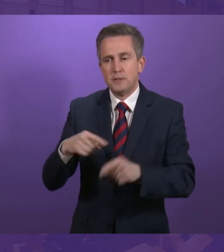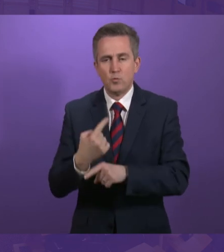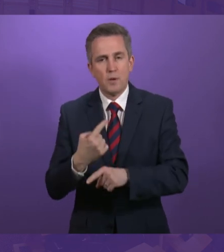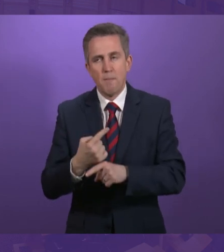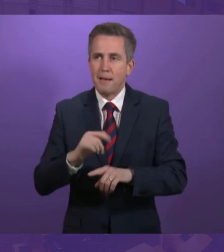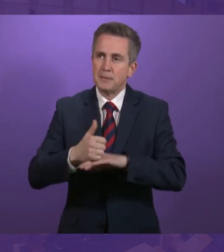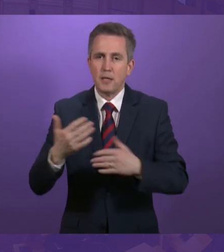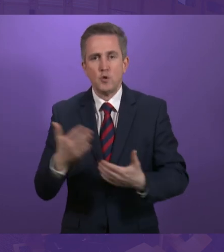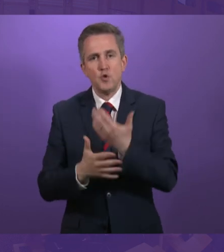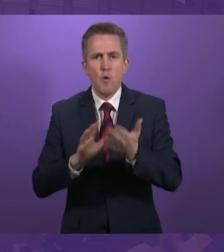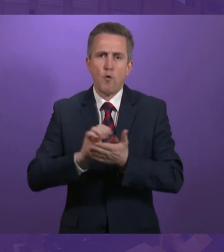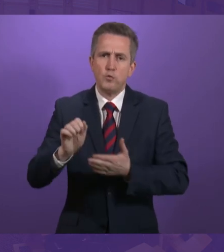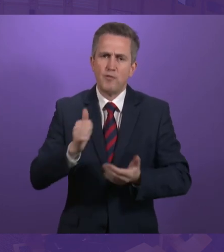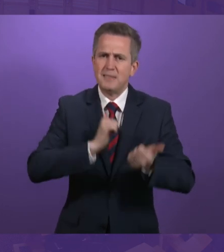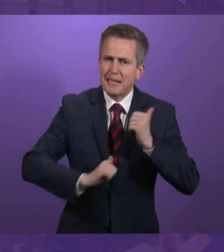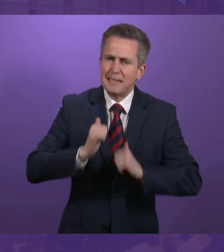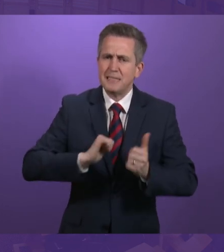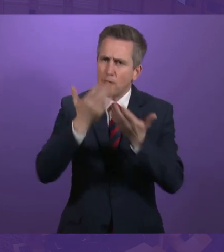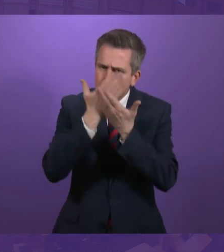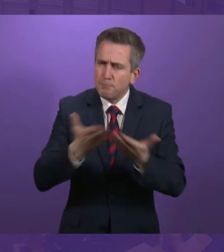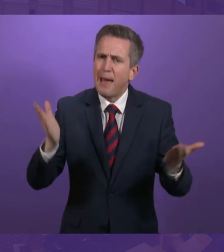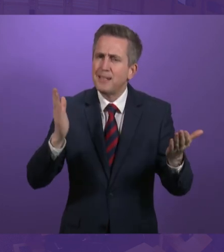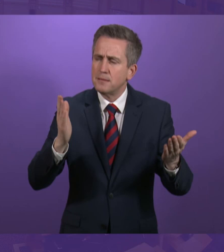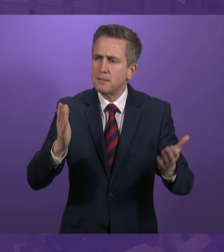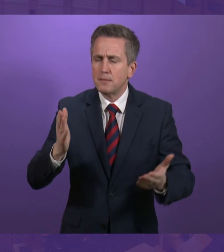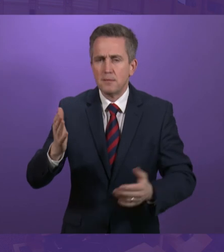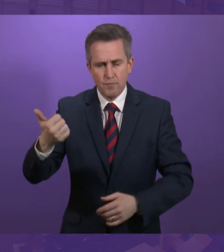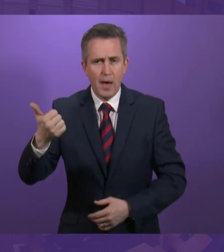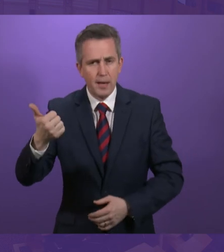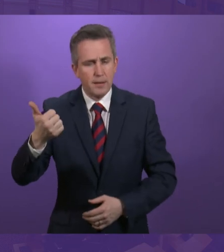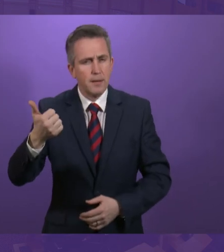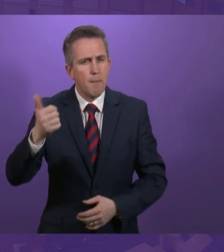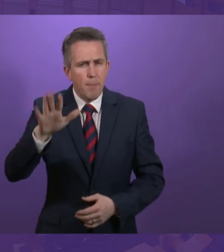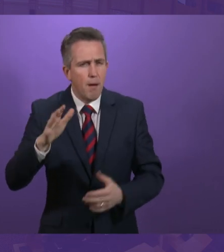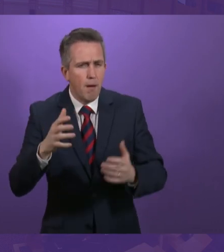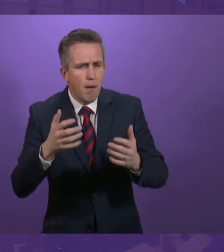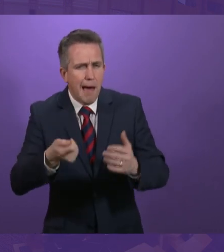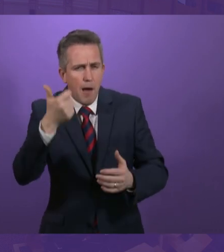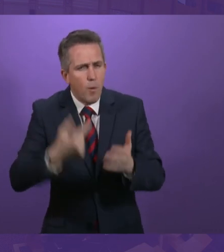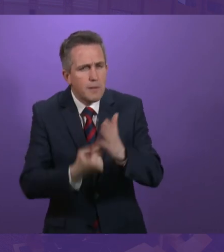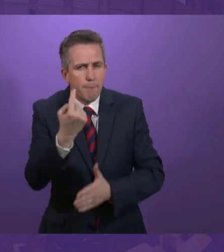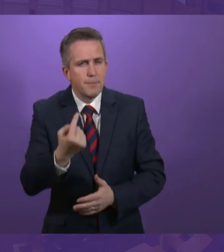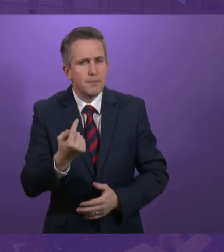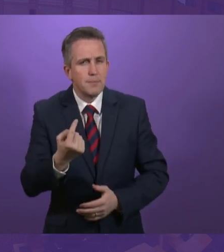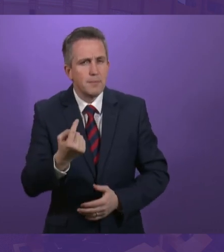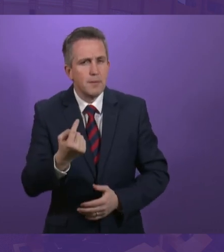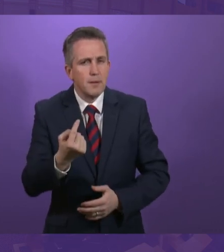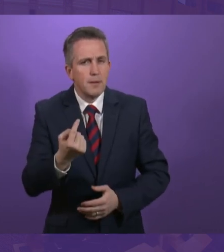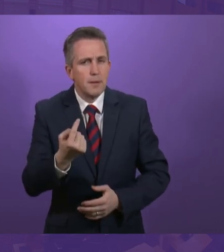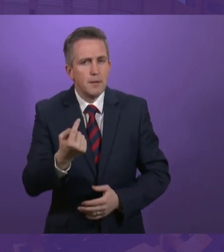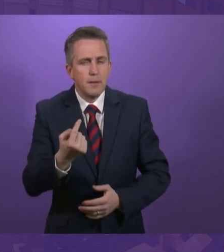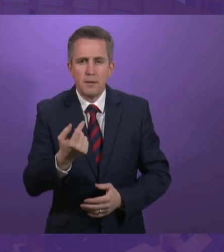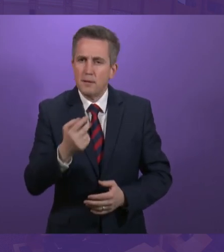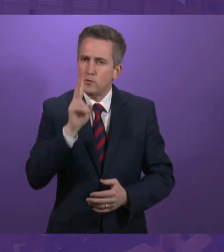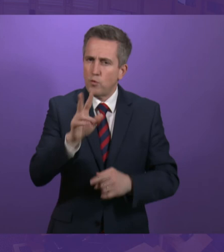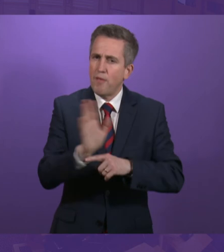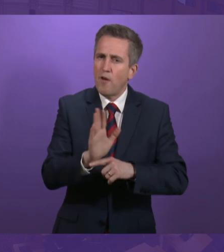dignity, fairness and respect. I wonder if she can say anything about how that will come into place so that we do not see examples, as we saw in the